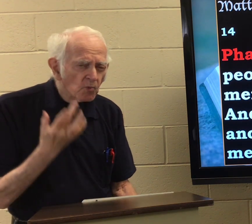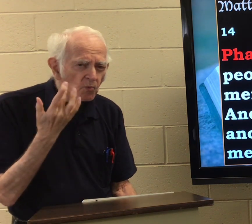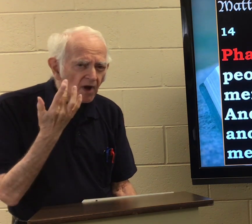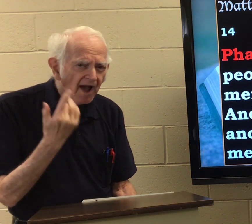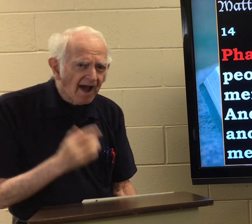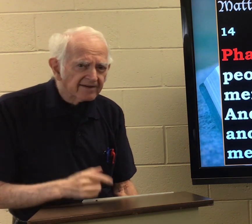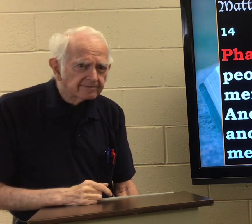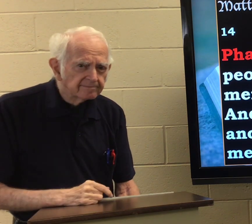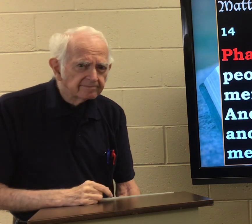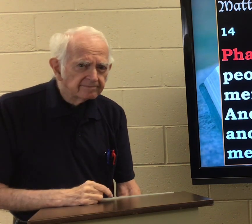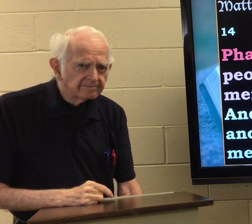Why?